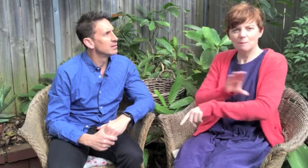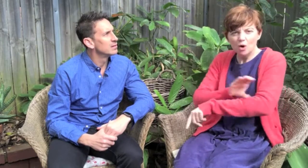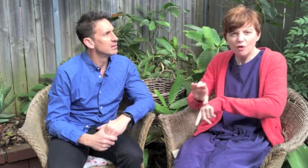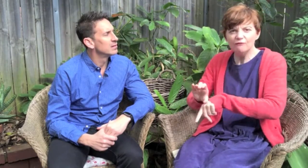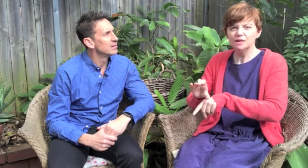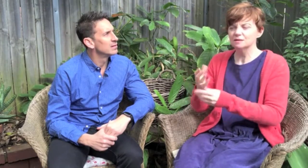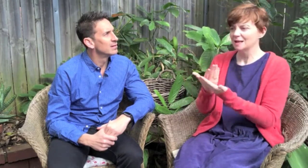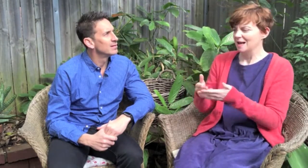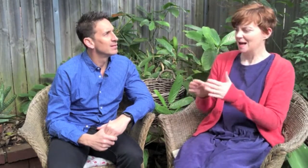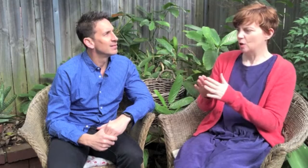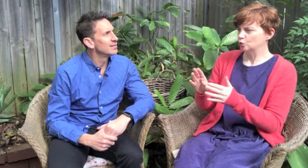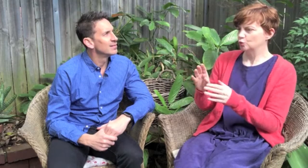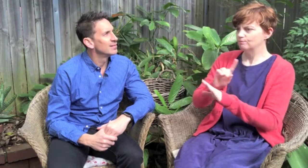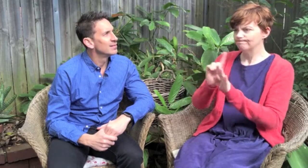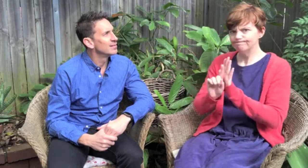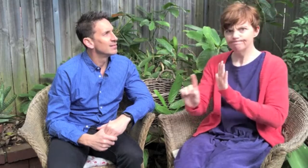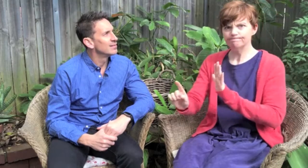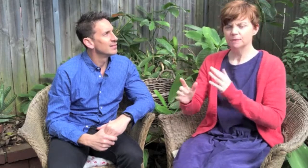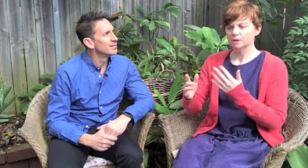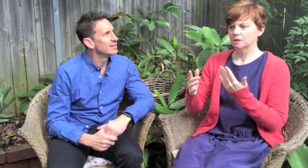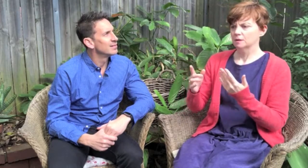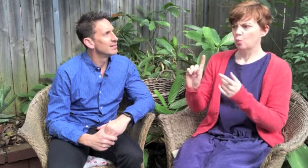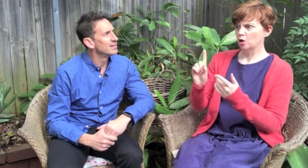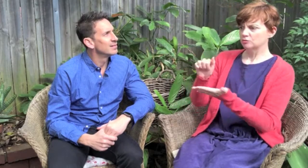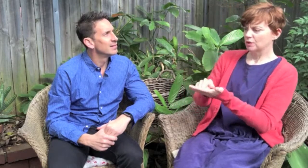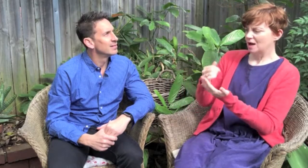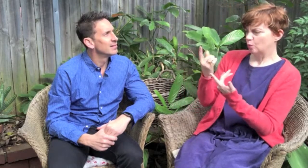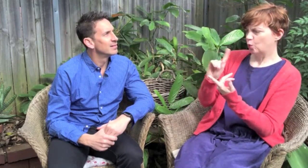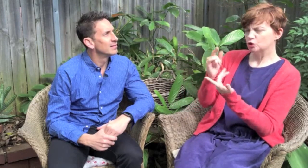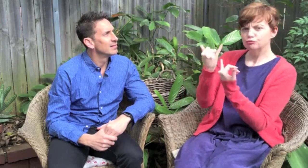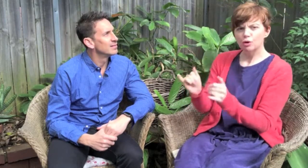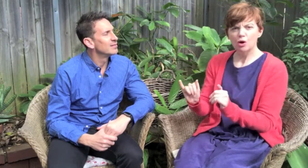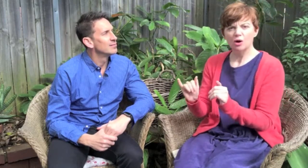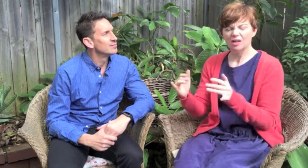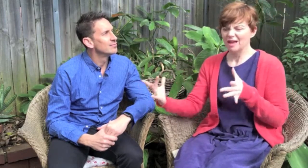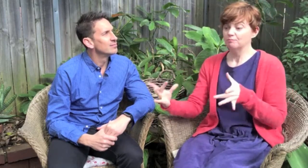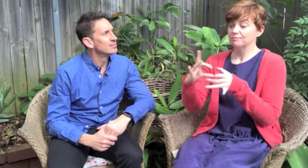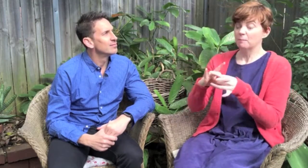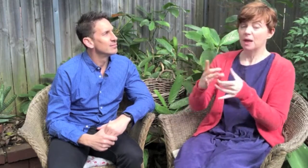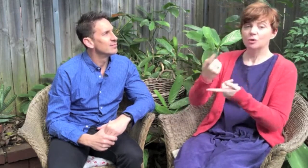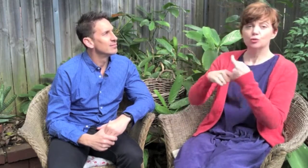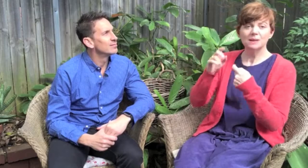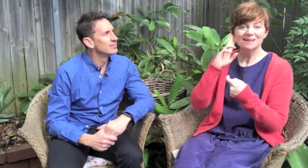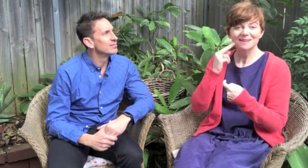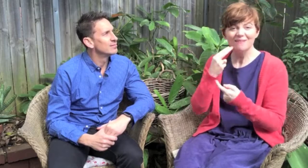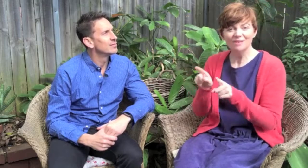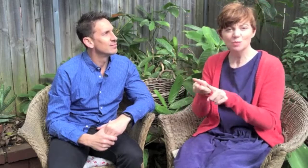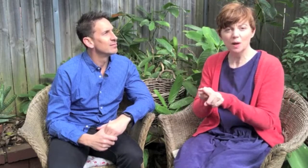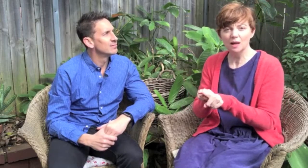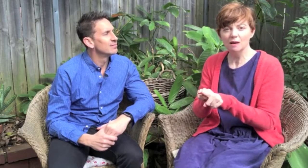you'll find that they're the same. Like being confident and assertive and, you know, what's right and what's wrong. There